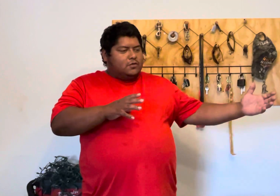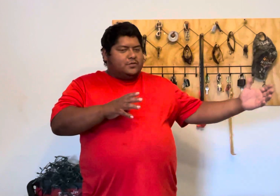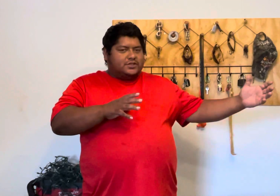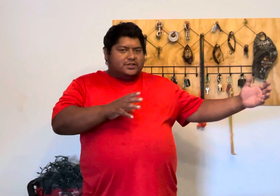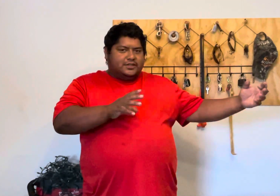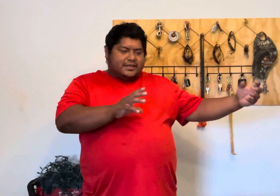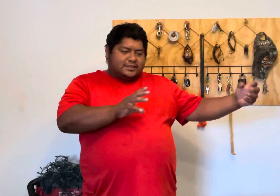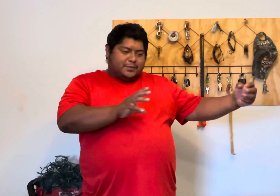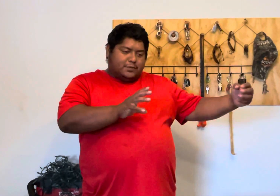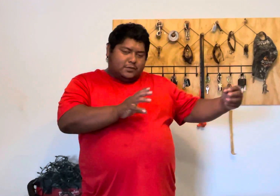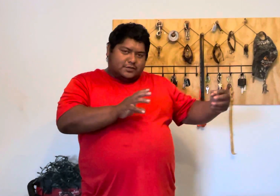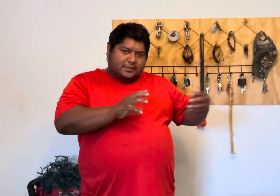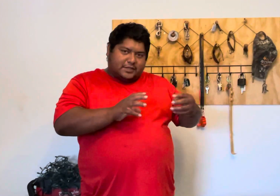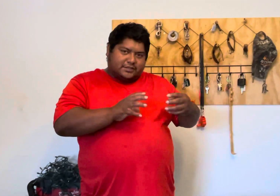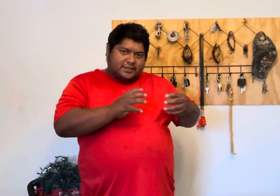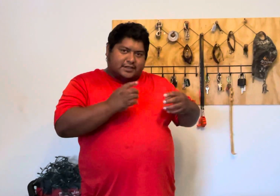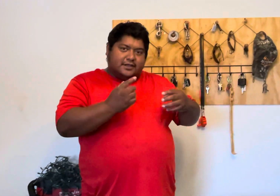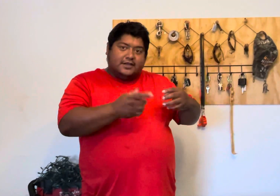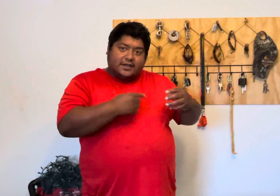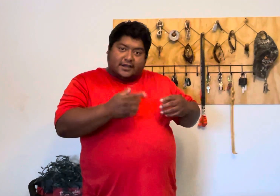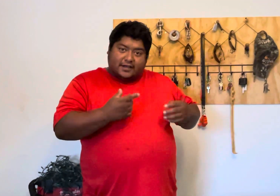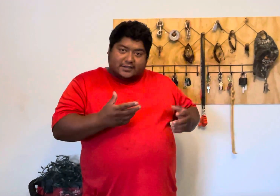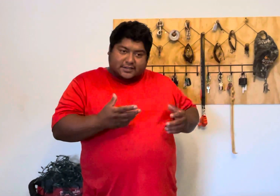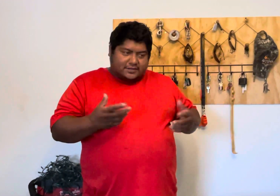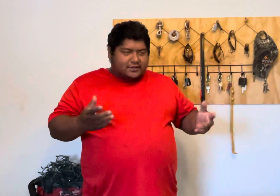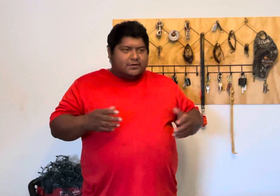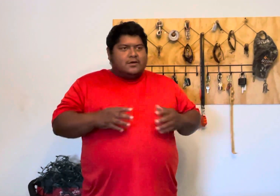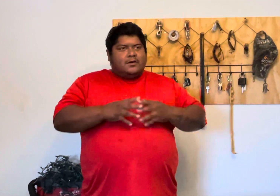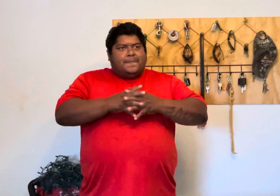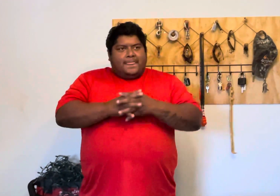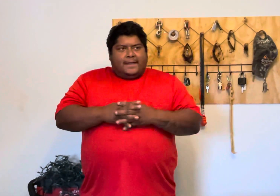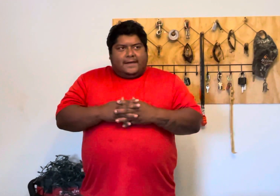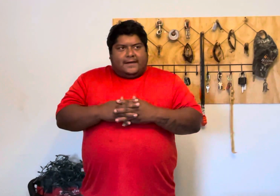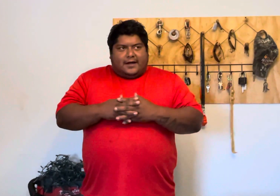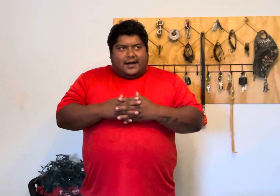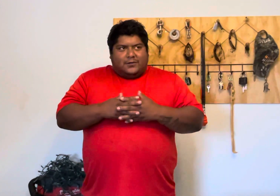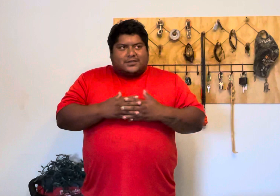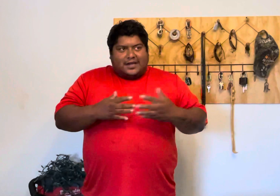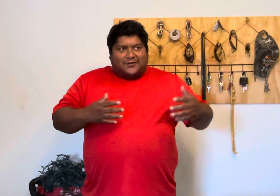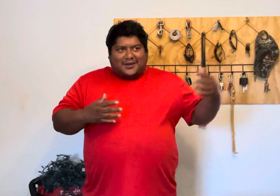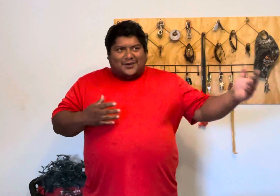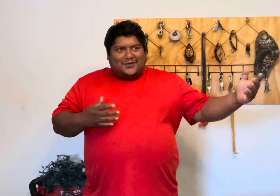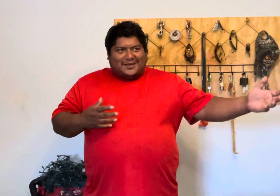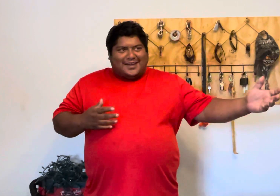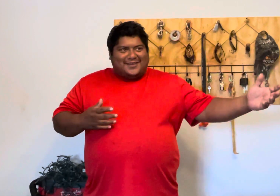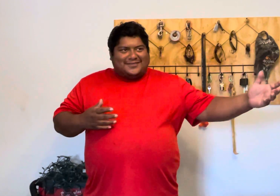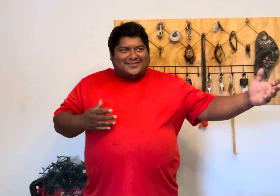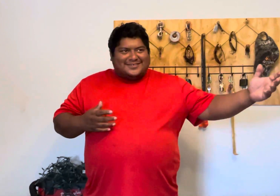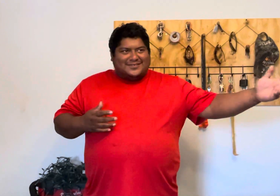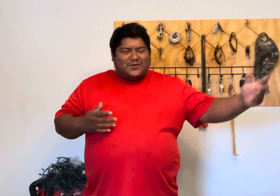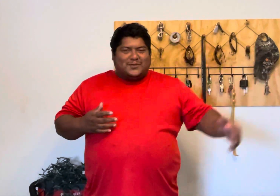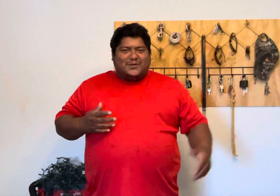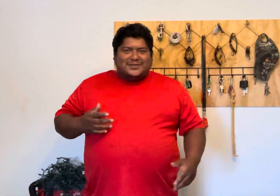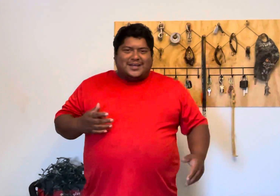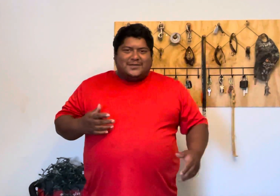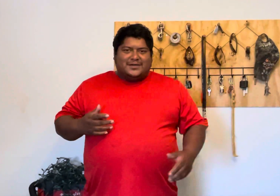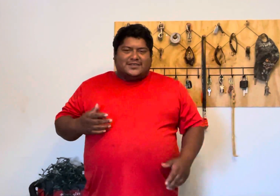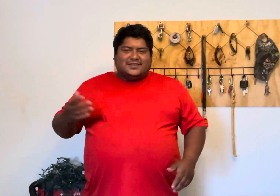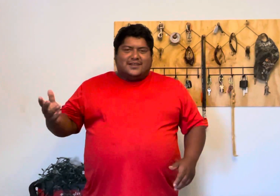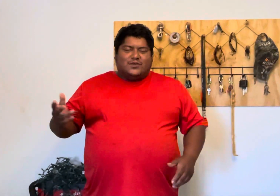machine actually pulls the brush in and cuts it so i would definitely go now with blue diamond instead of the